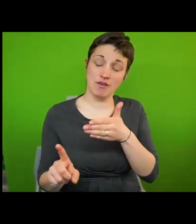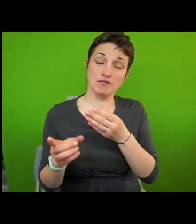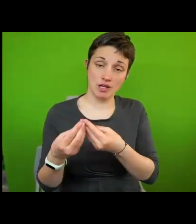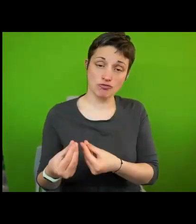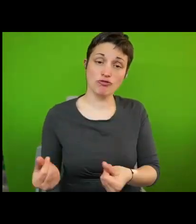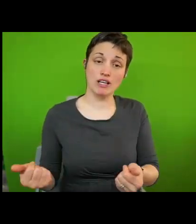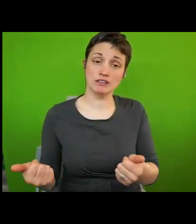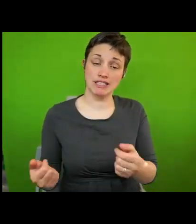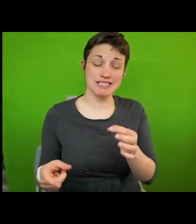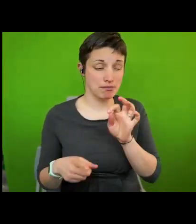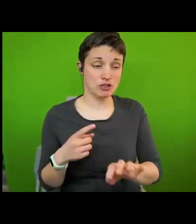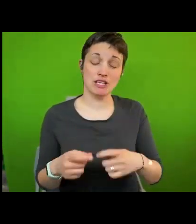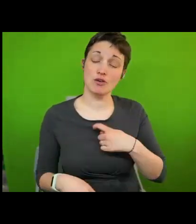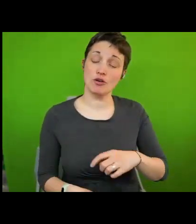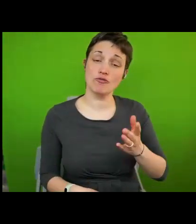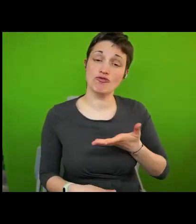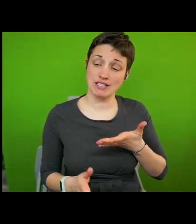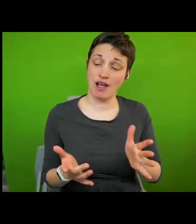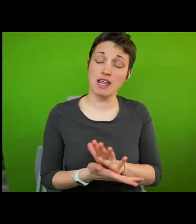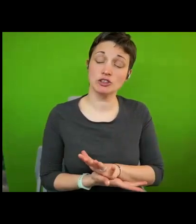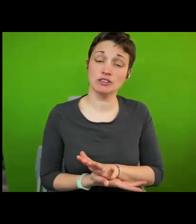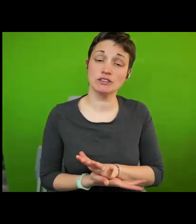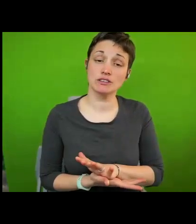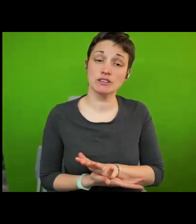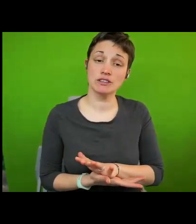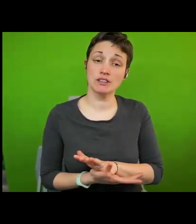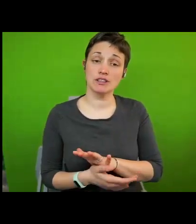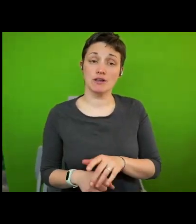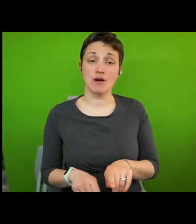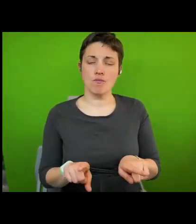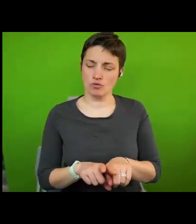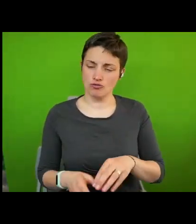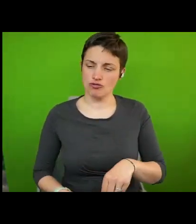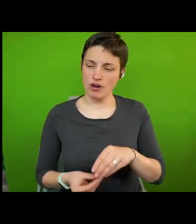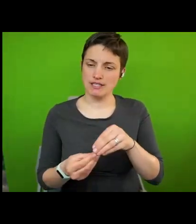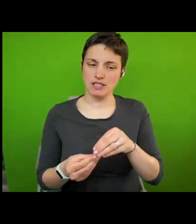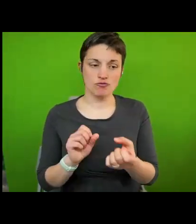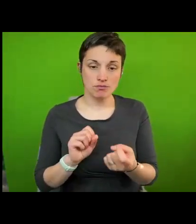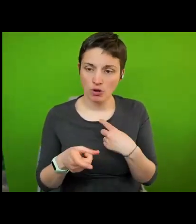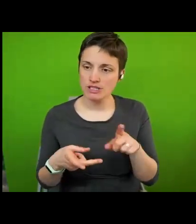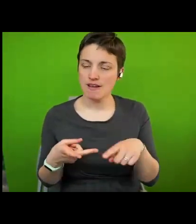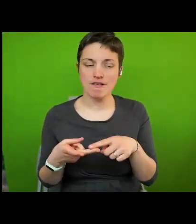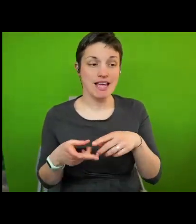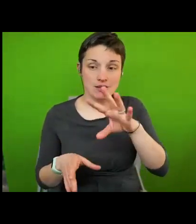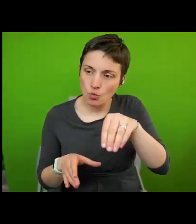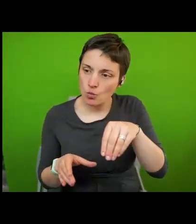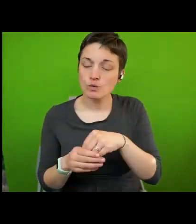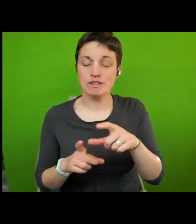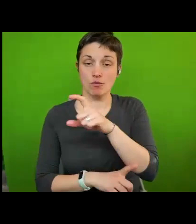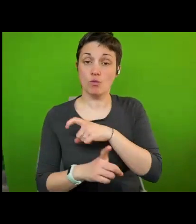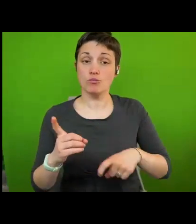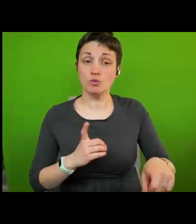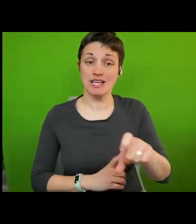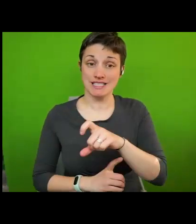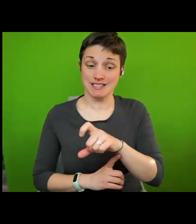rights violation and in doing so creating the kind of responsive inclusive equitable communities that